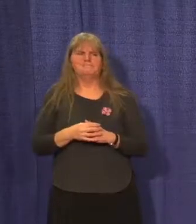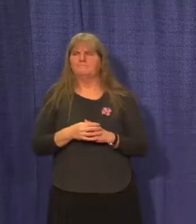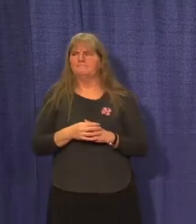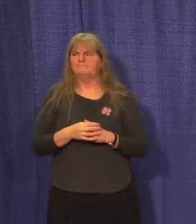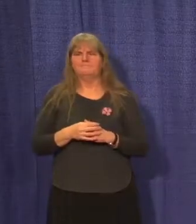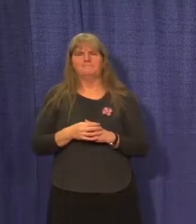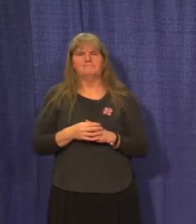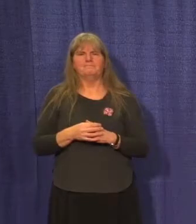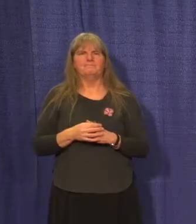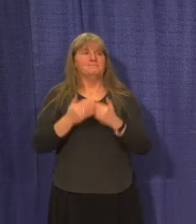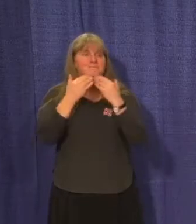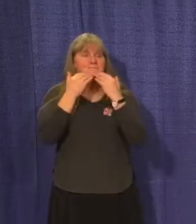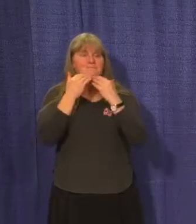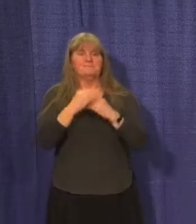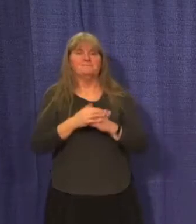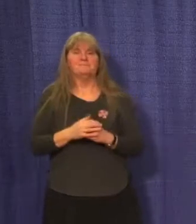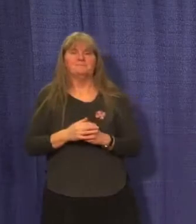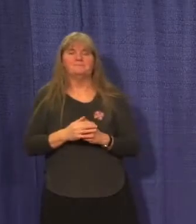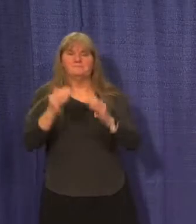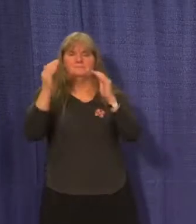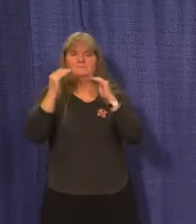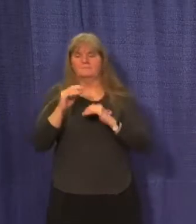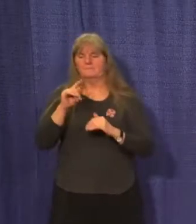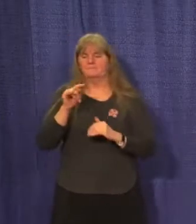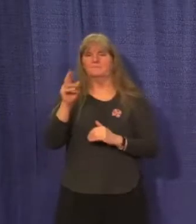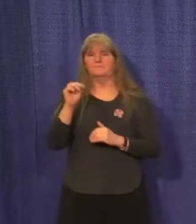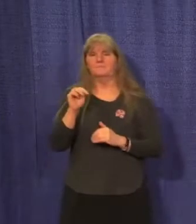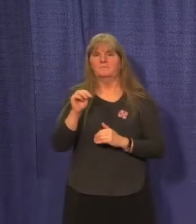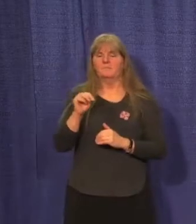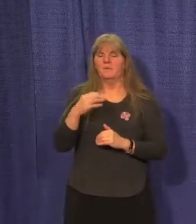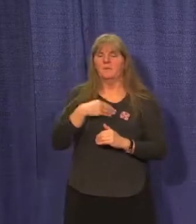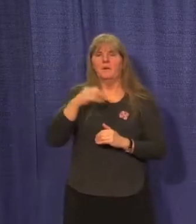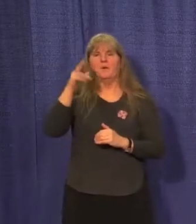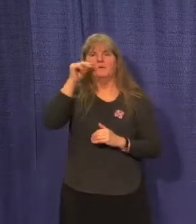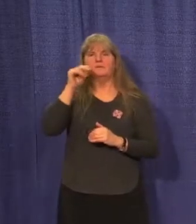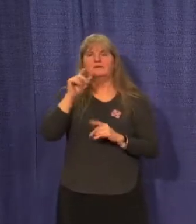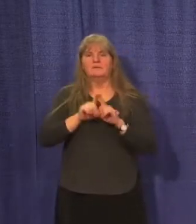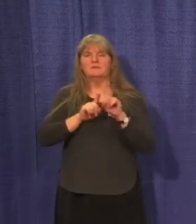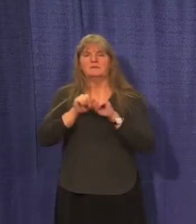thank you we'll move to Tim Whitehorse Star